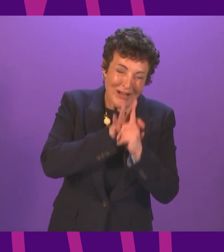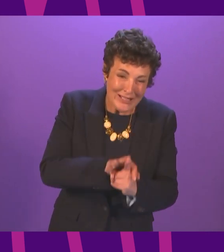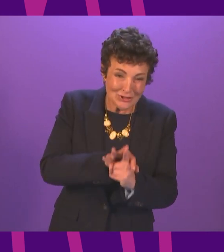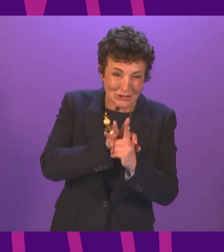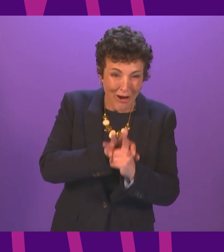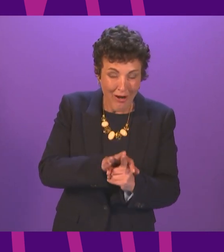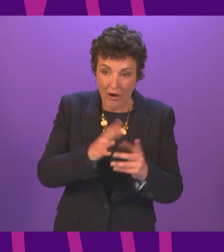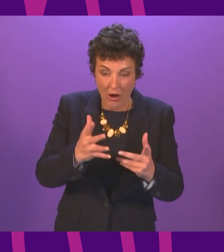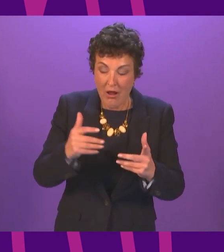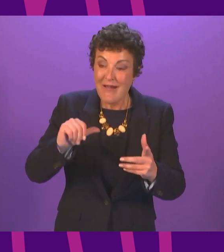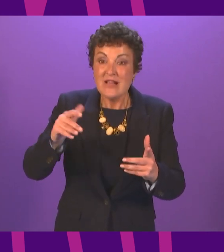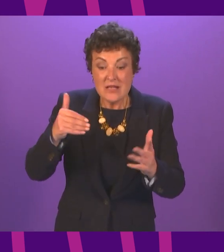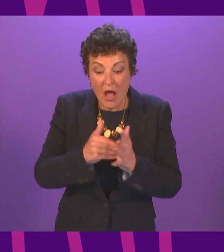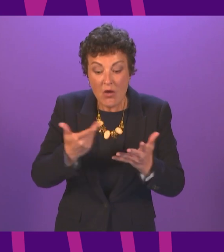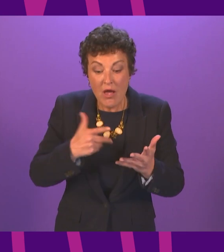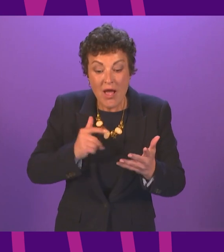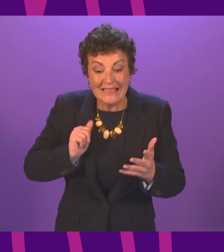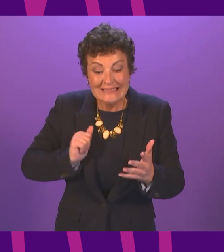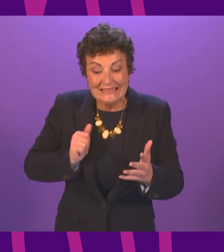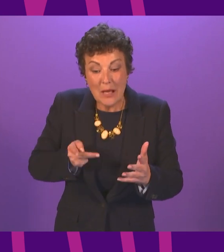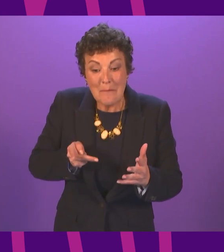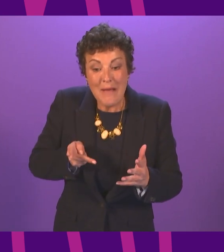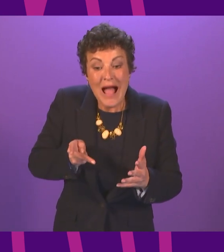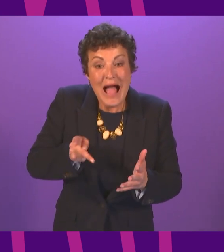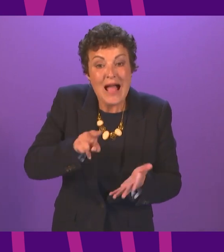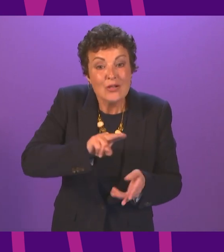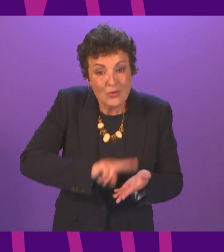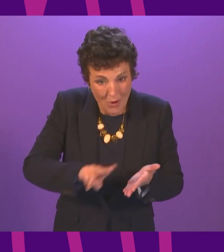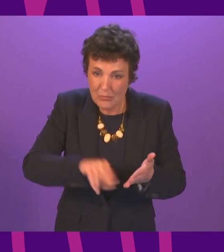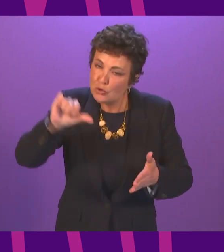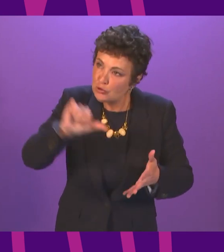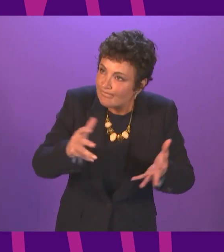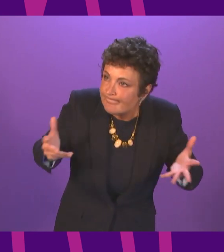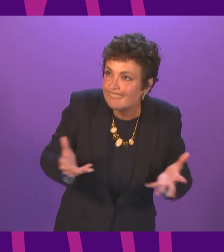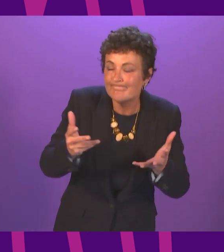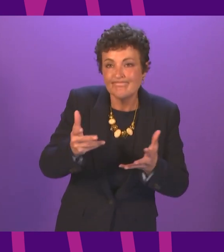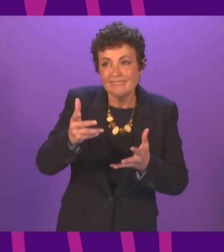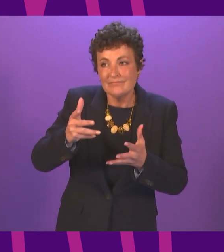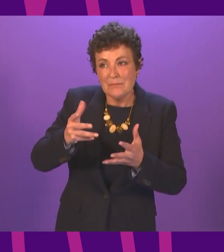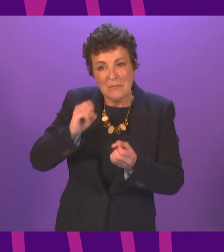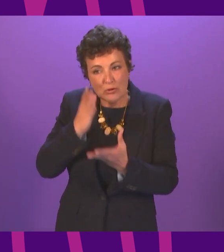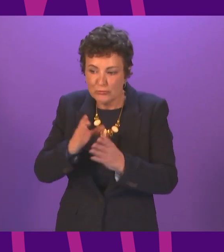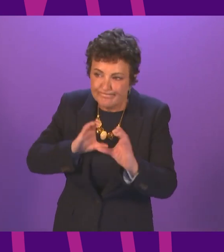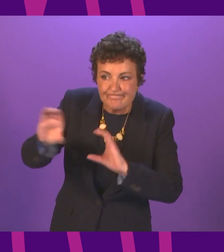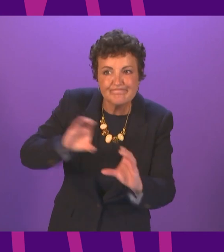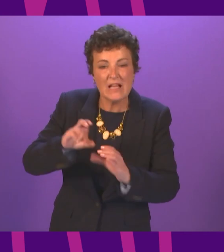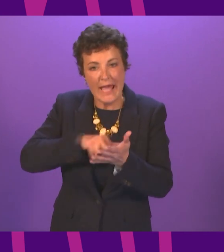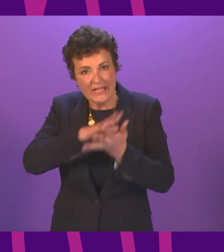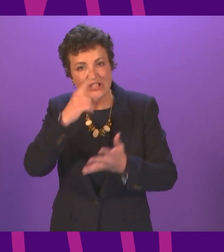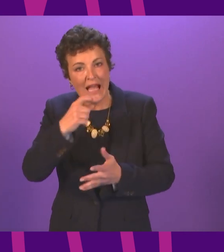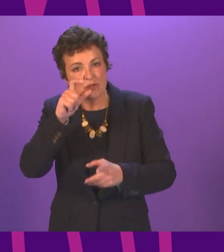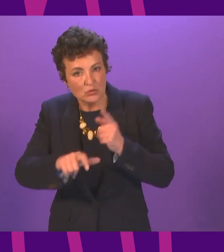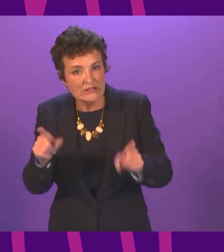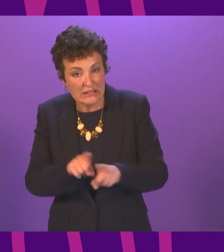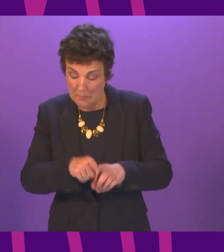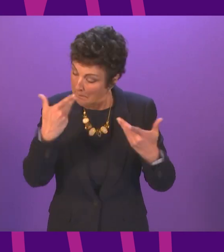we move towards recovery, we must help the NHS to do the same. We have already implemented a 4% average pay rise for NHS workers.